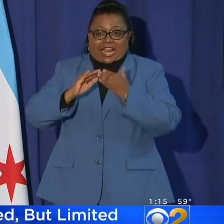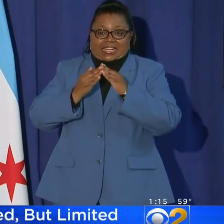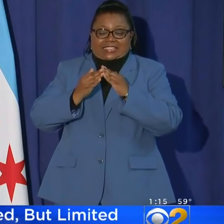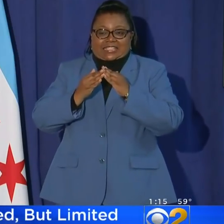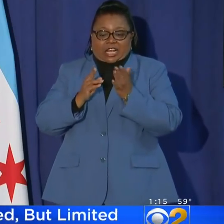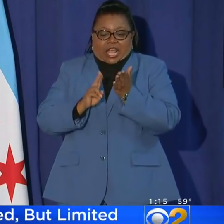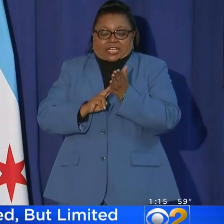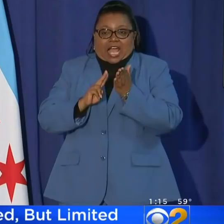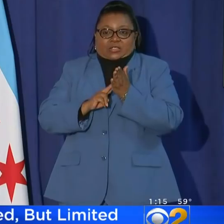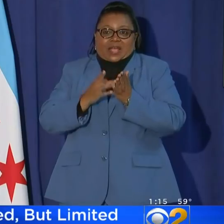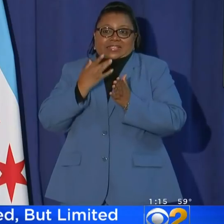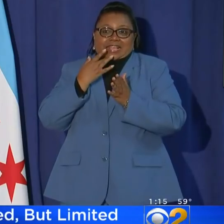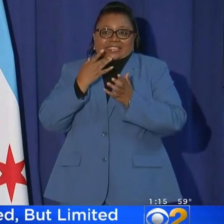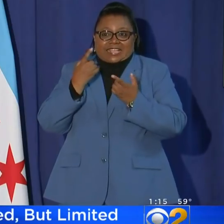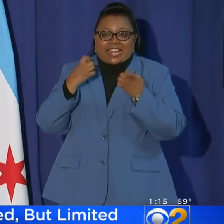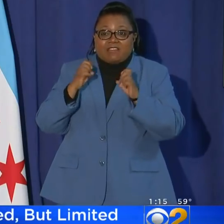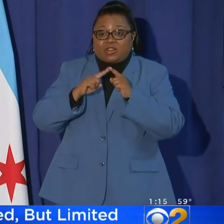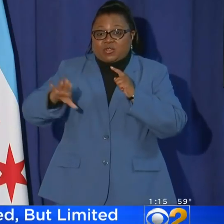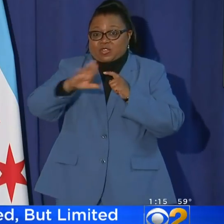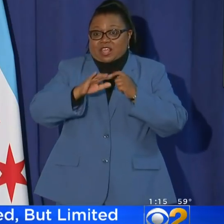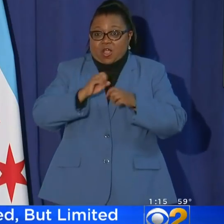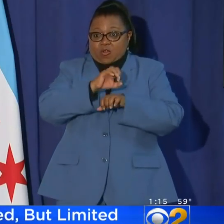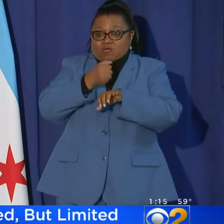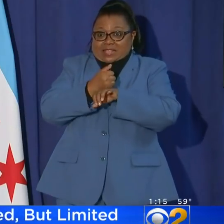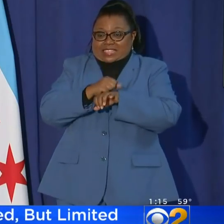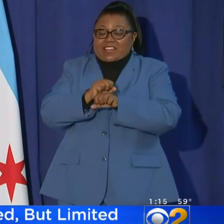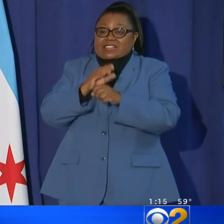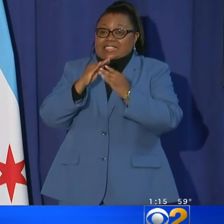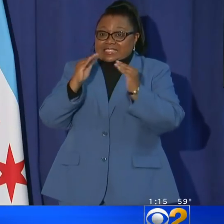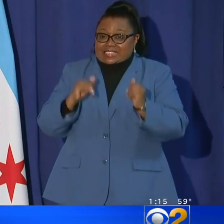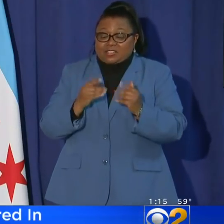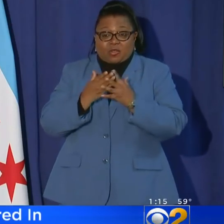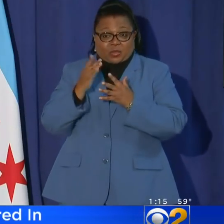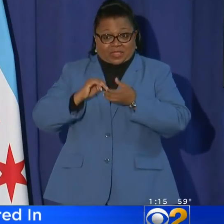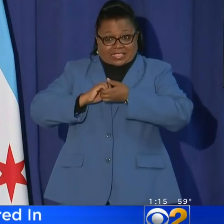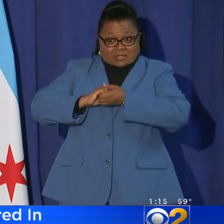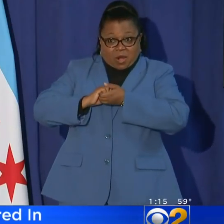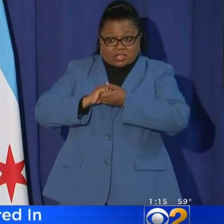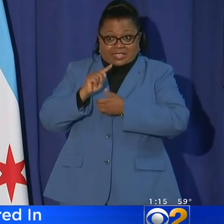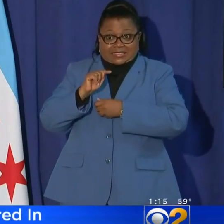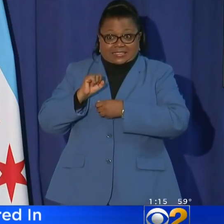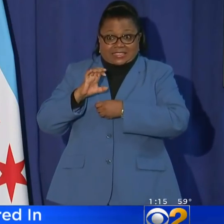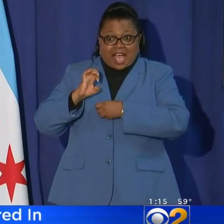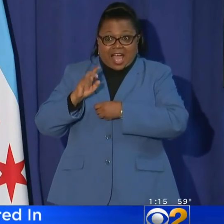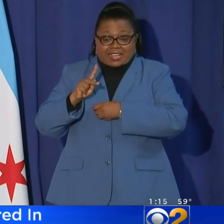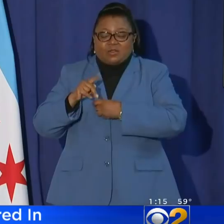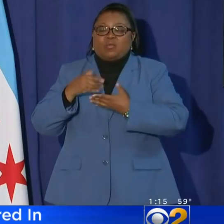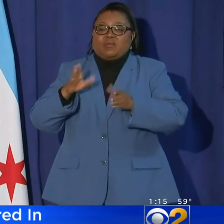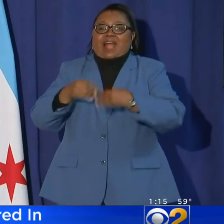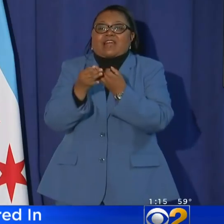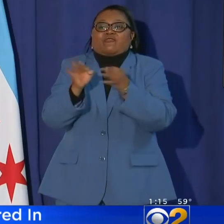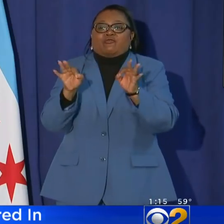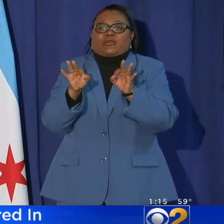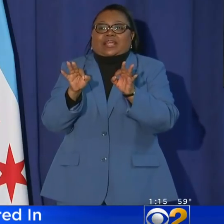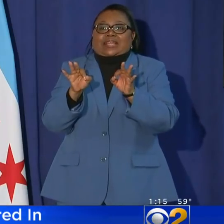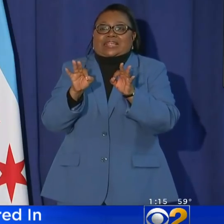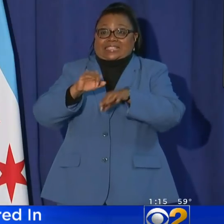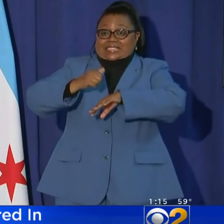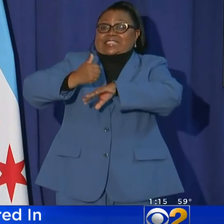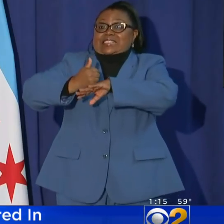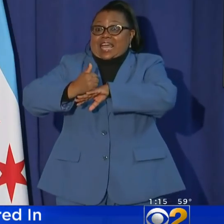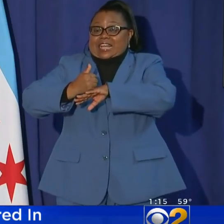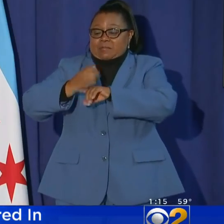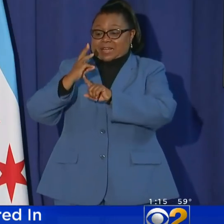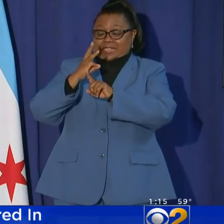city's contract tasting efforts through their reservation system. Through this partnership, TOCK will provide free set setup